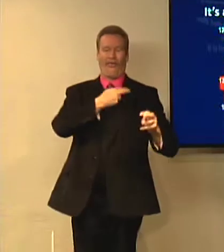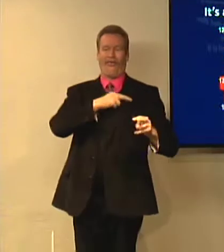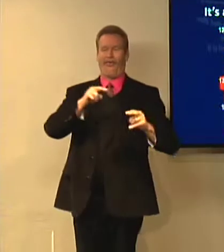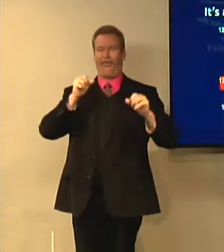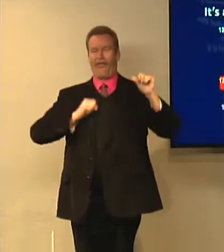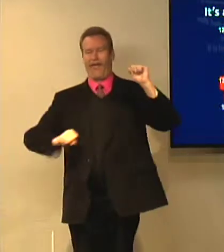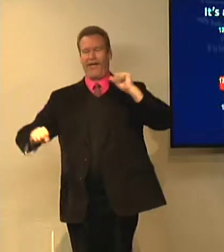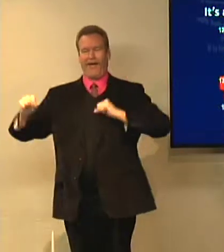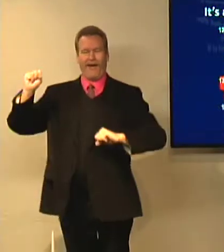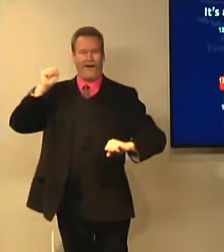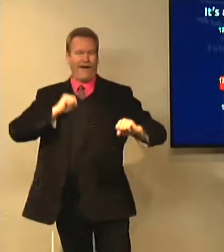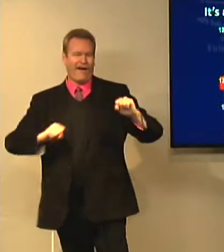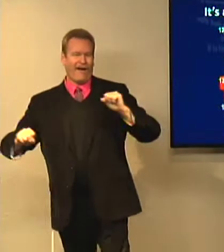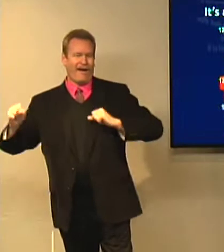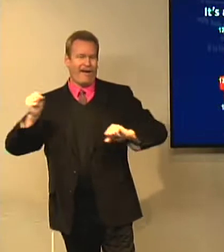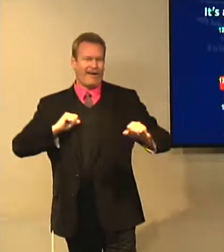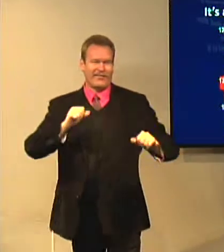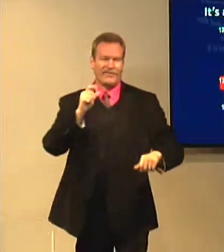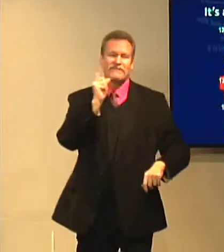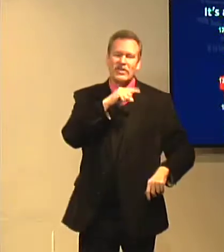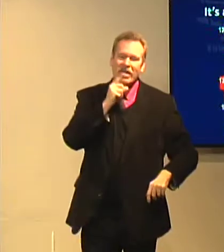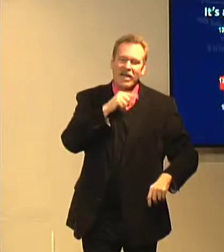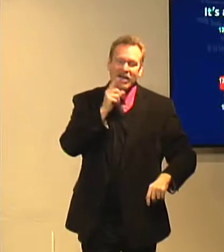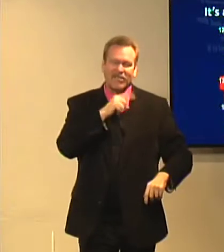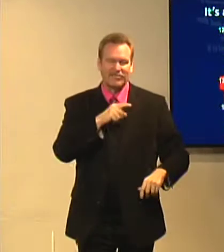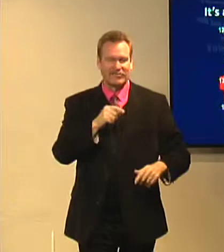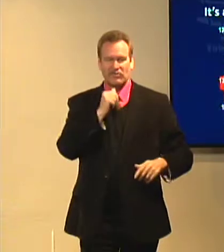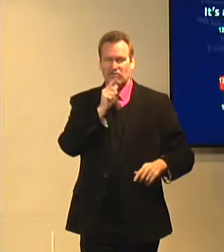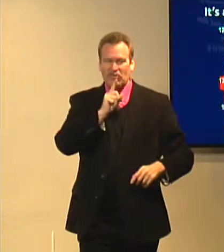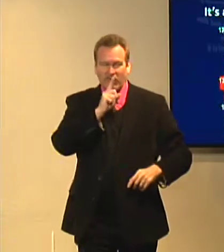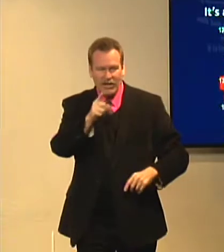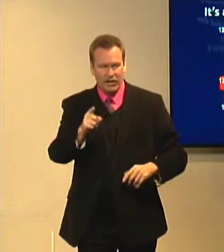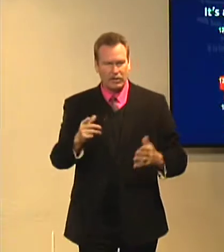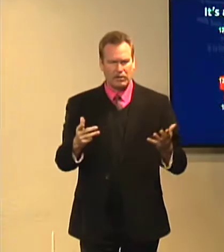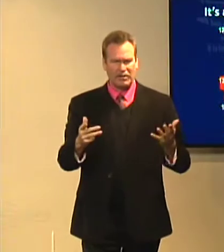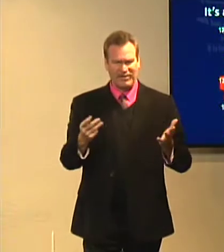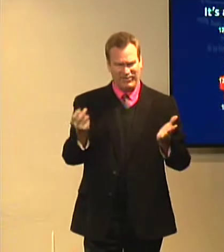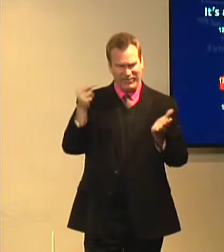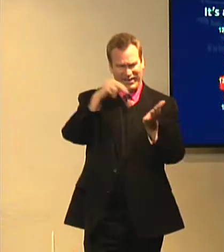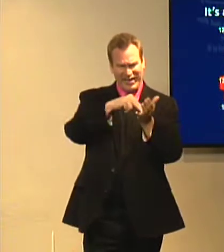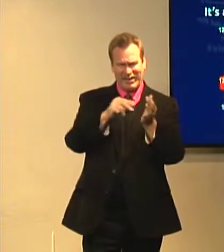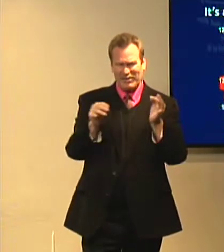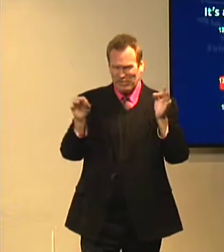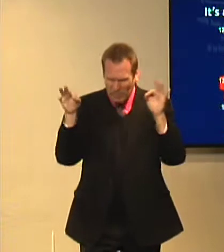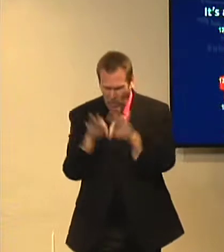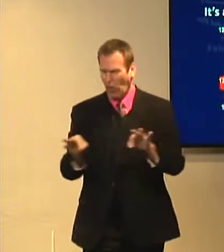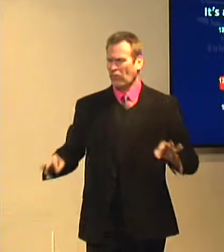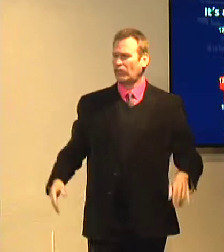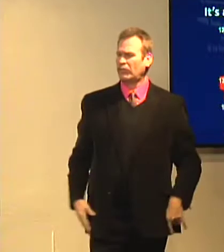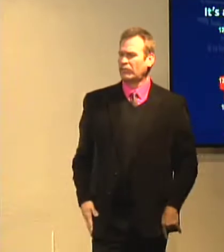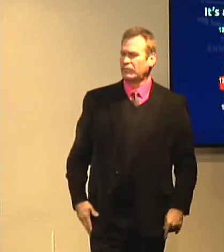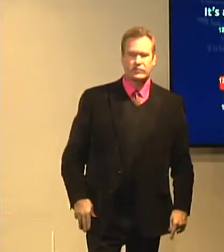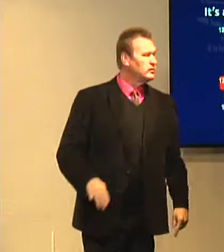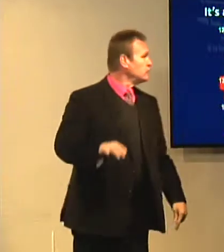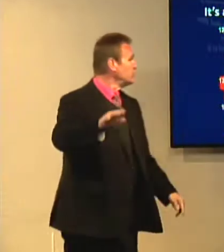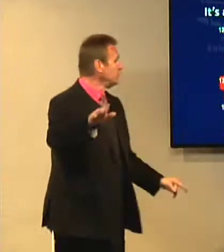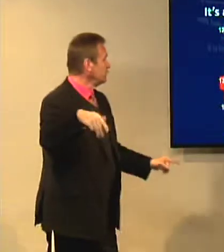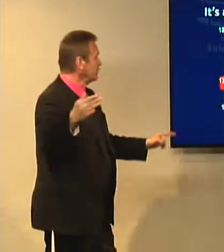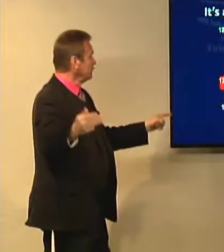I believe in a religious story. It's like this little made-up thing. I'm not quite sure if it's true. But as Christians, we need to remember